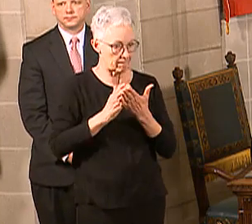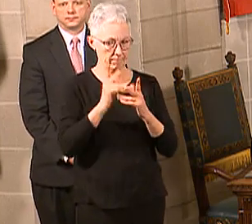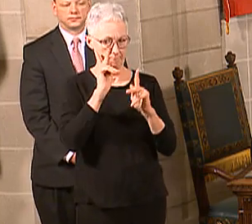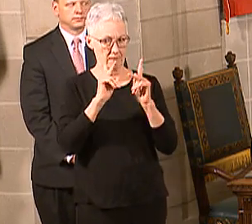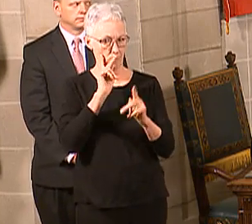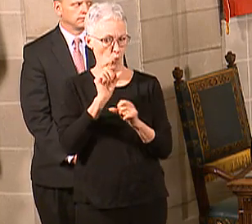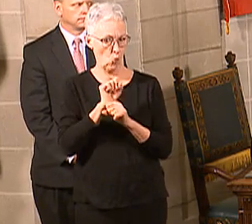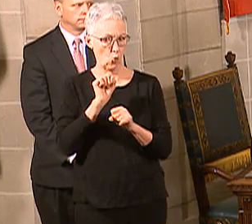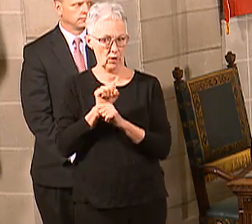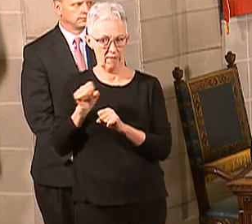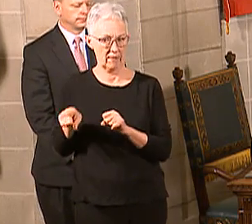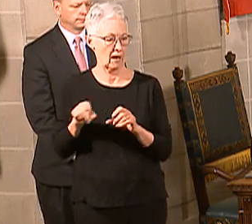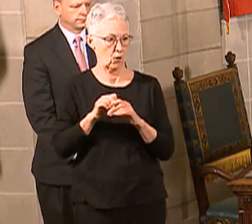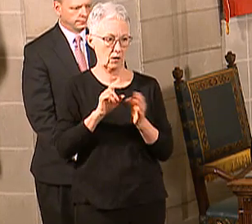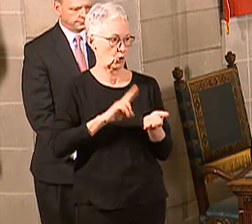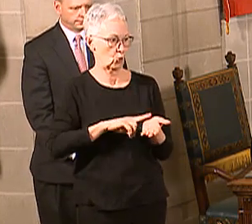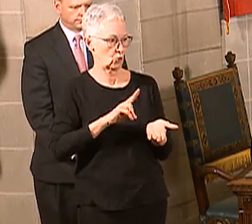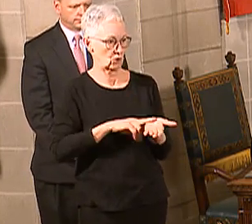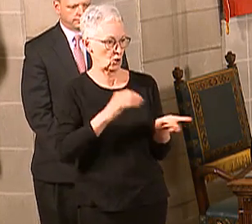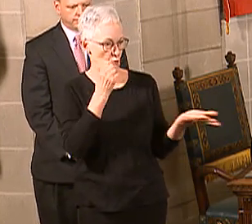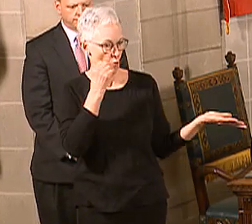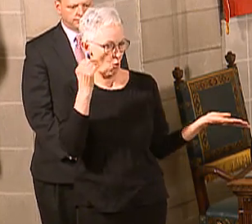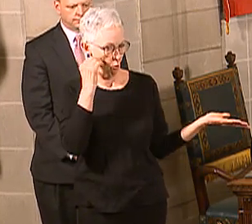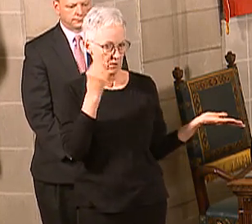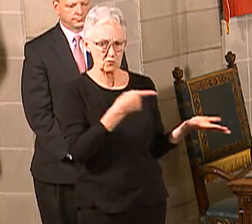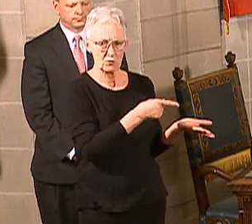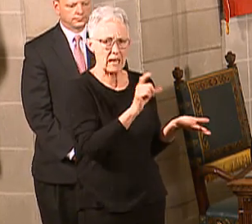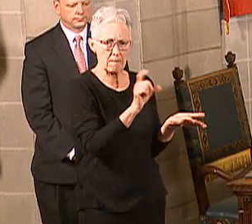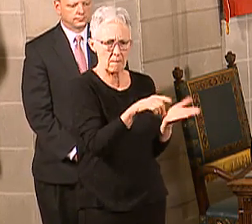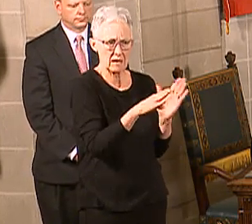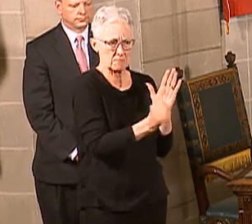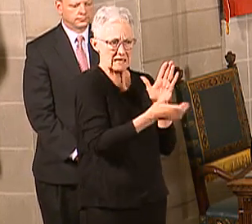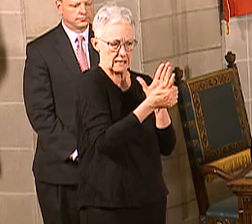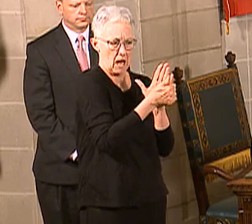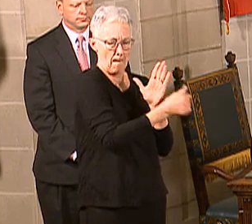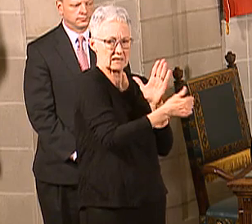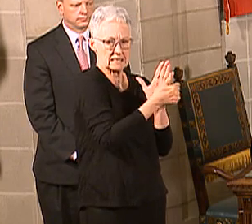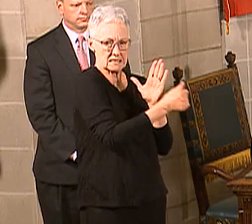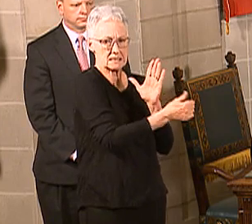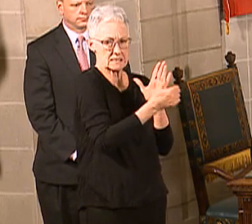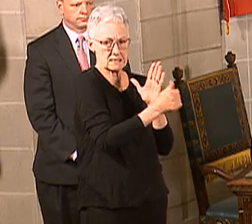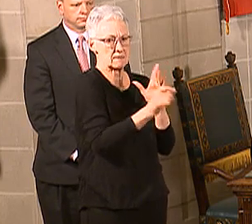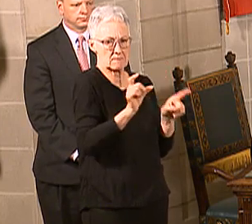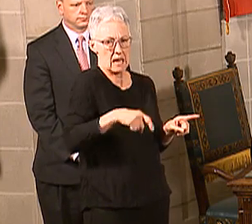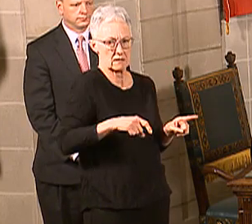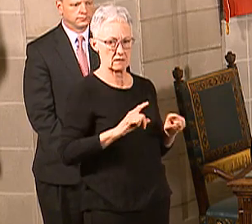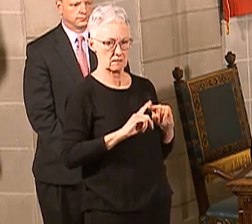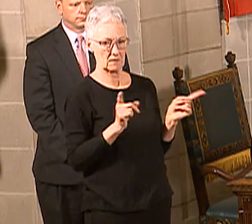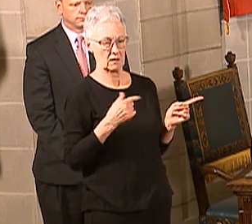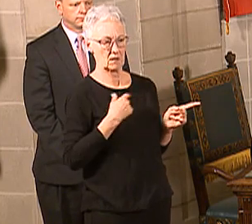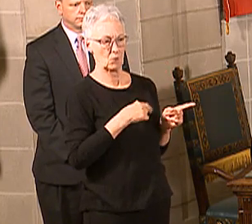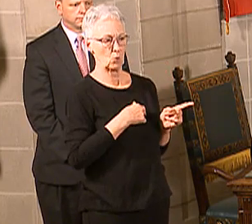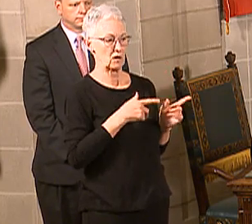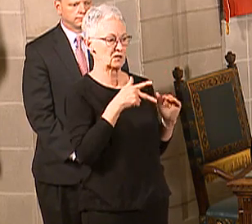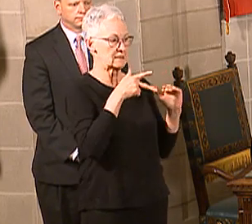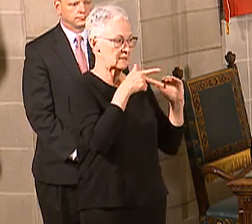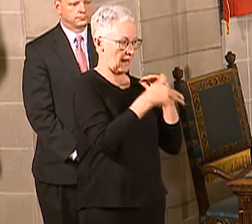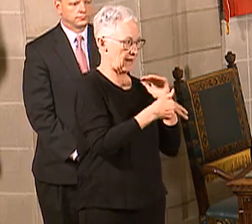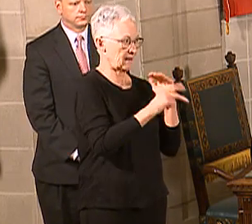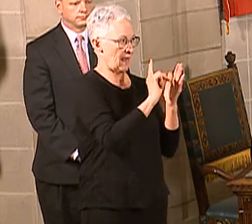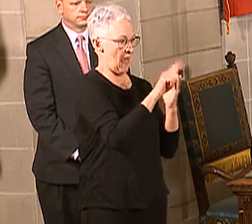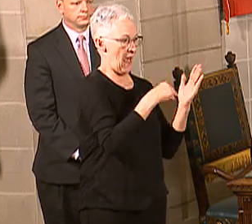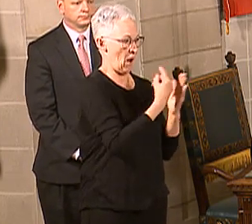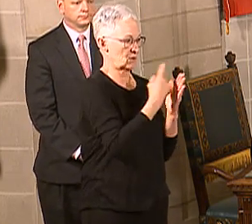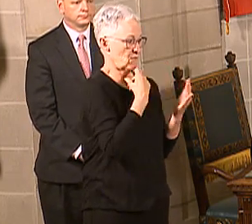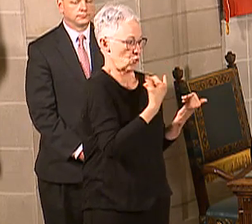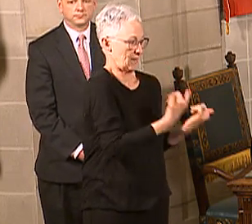right? So, this is really, again, they have to be competent. That's part of the regulations. It's just loosening up some of the requirements so that we can get those people in and make sure